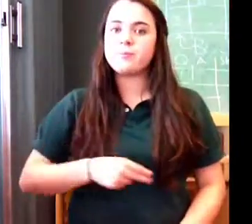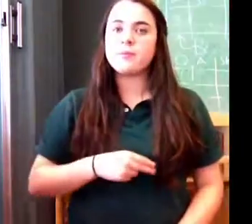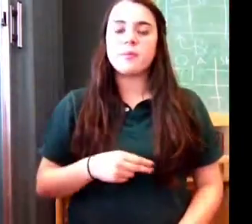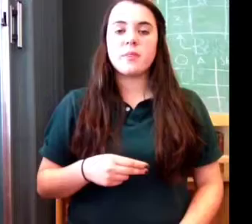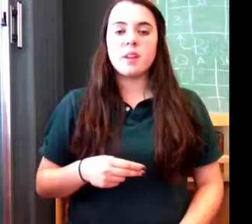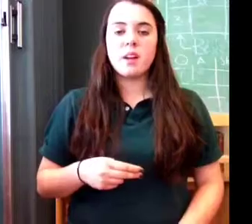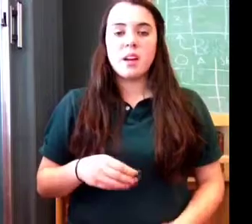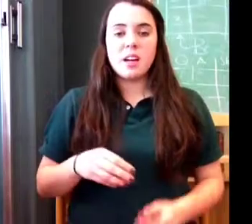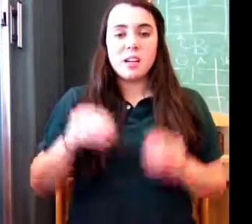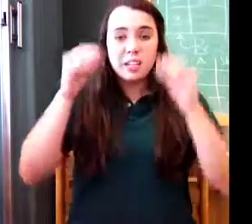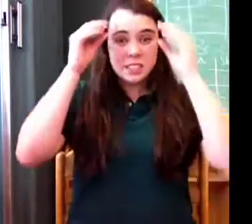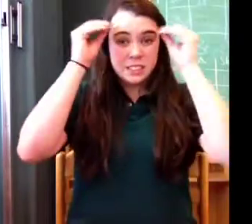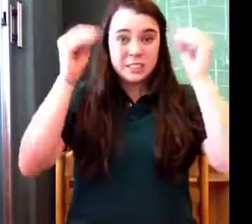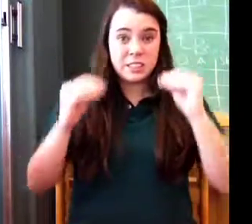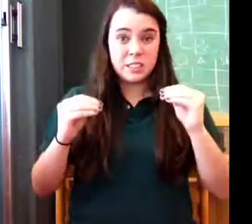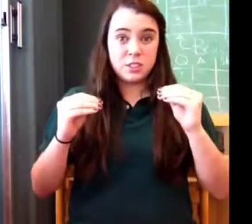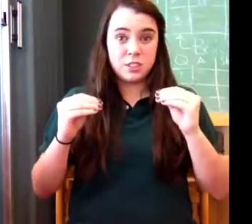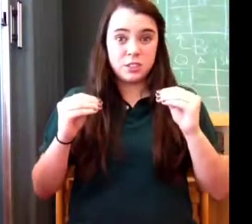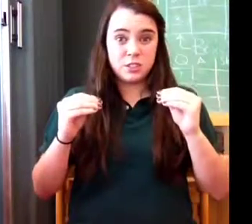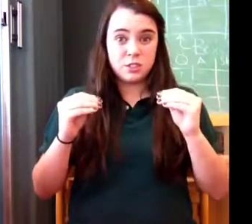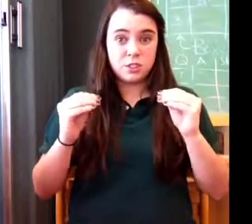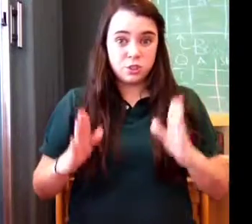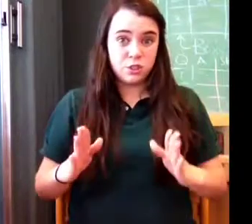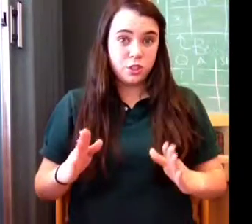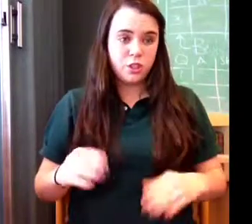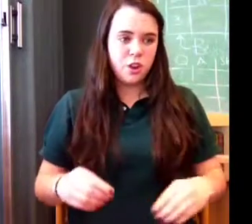Up 2 1 2 3